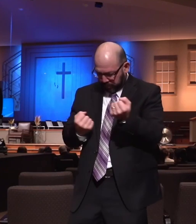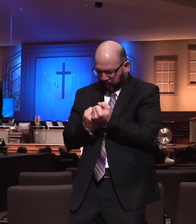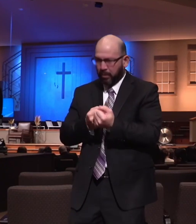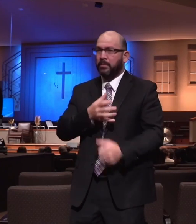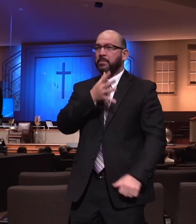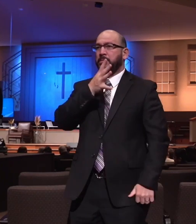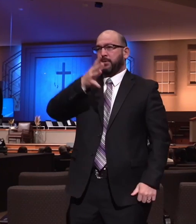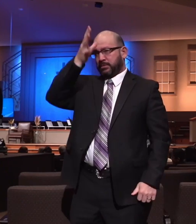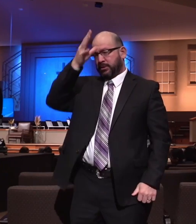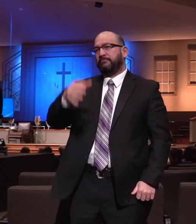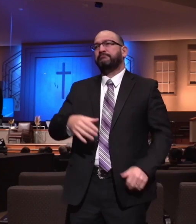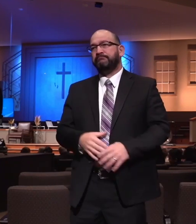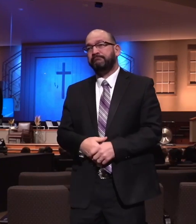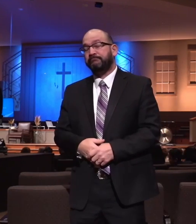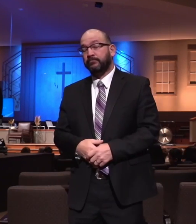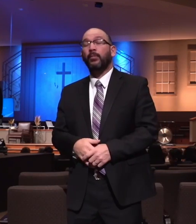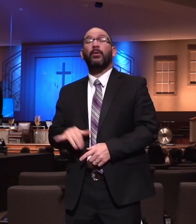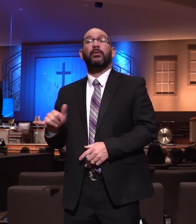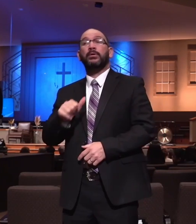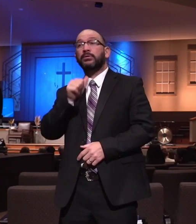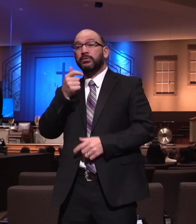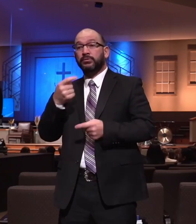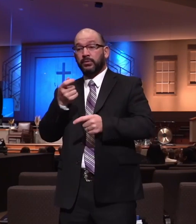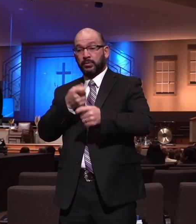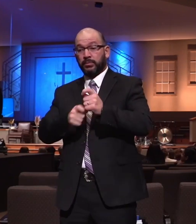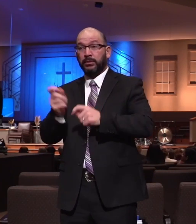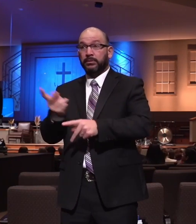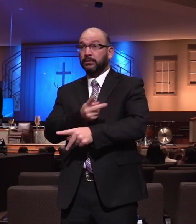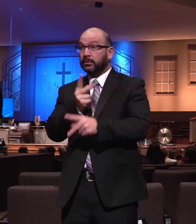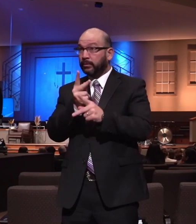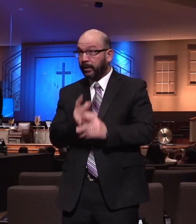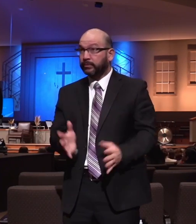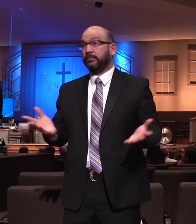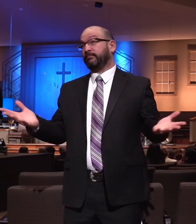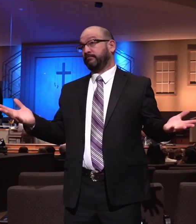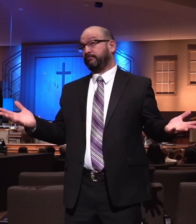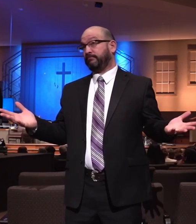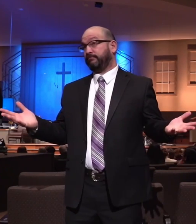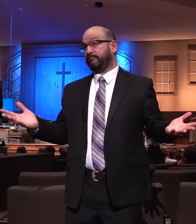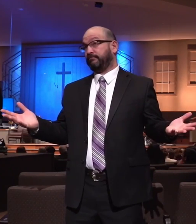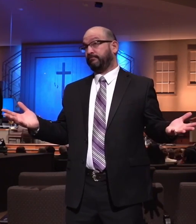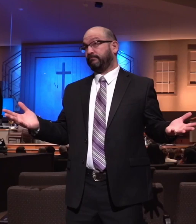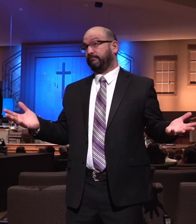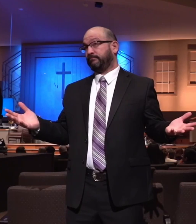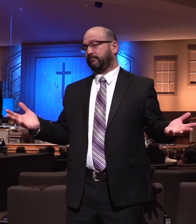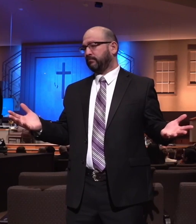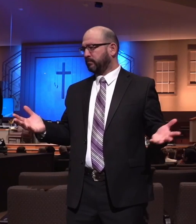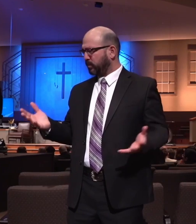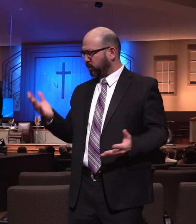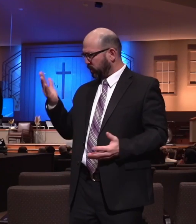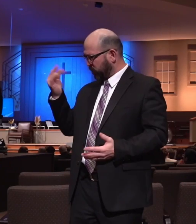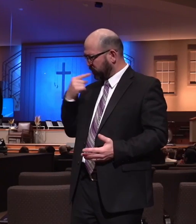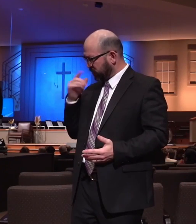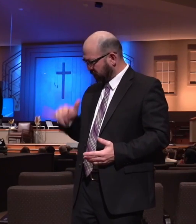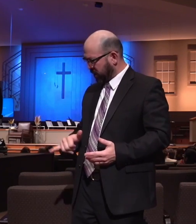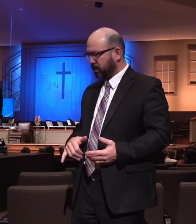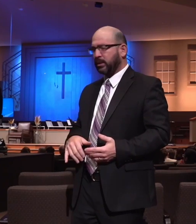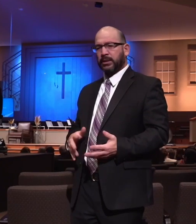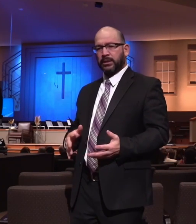say this. Don't try to replace your pastor. Don't try to replace your pastor. Say, why are saying that? Notice what it says. It says,